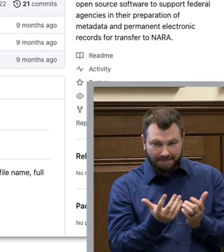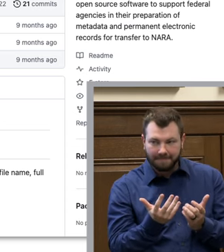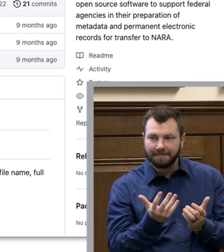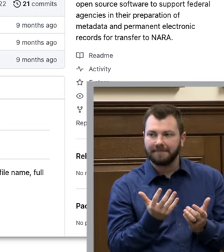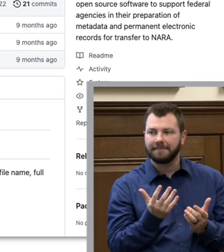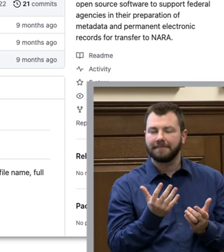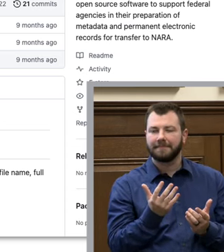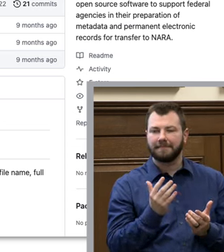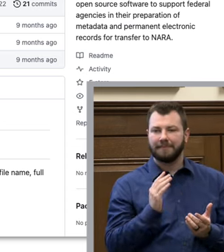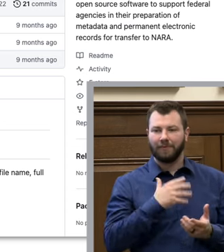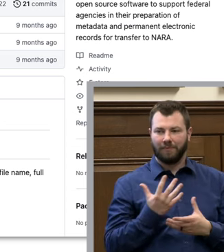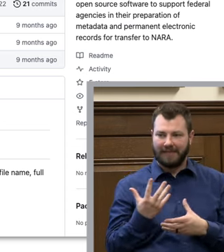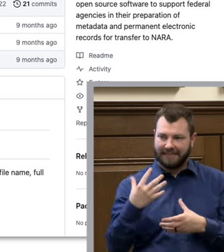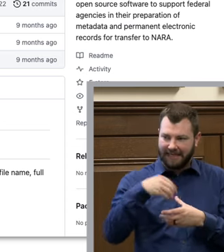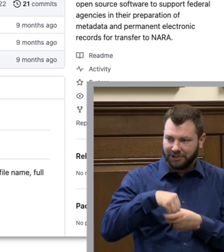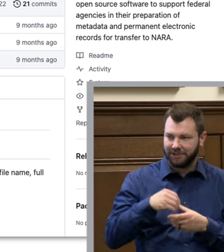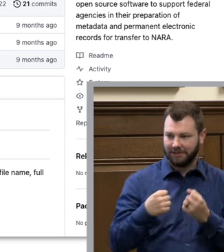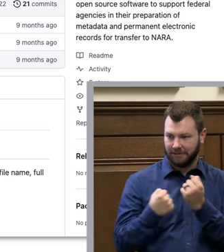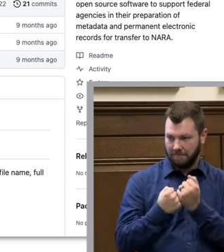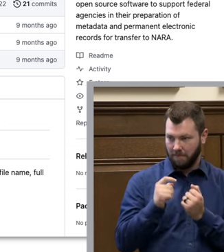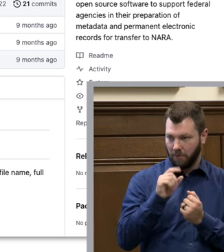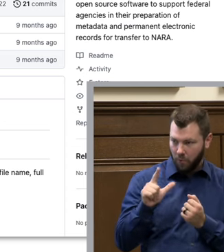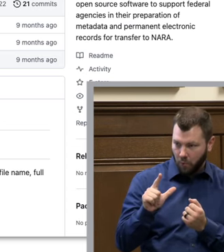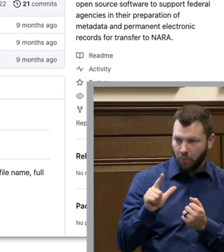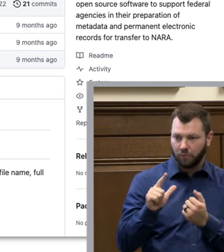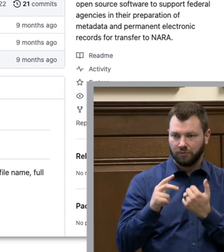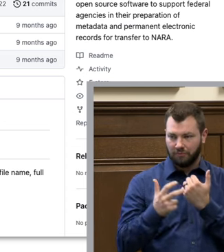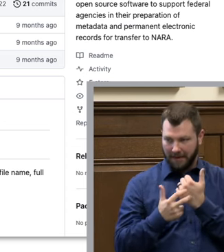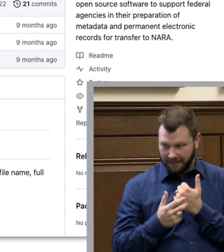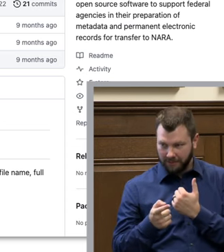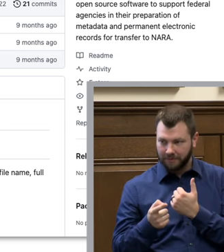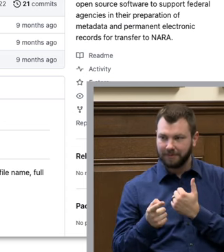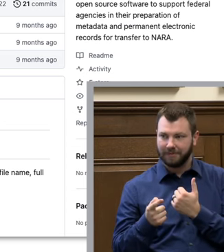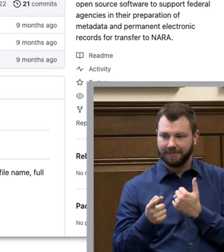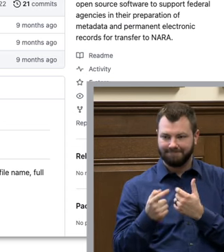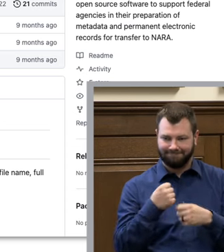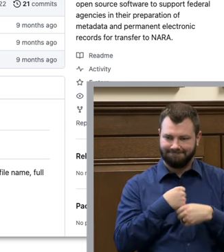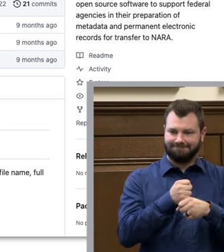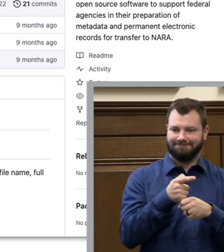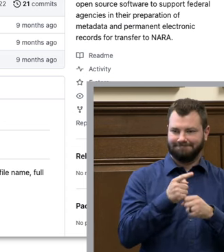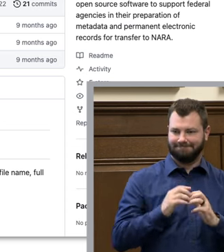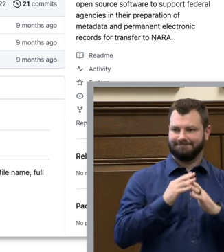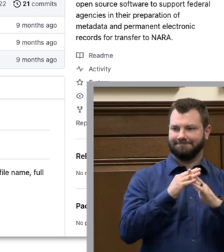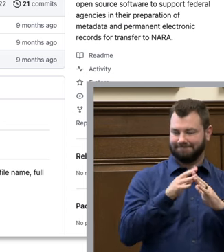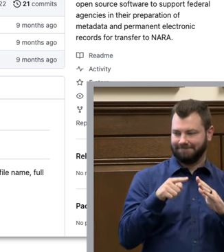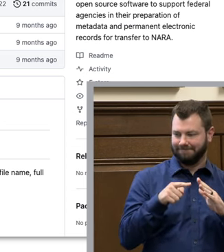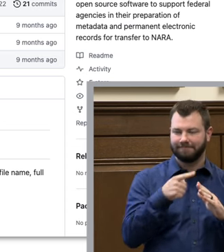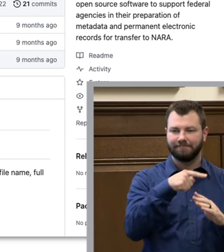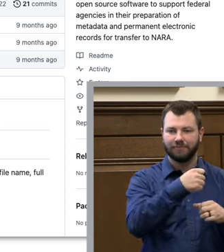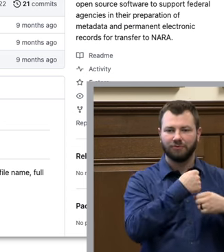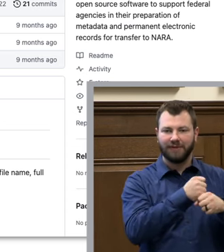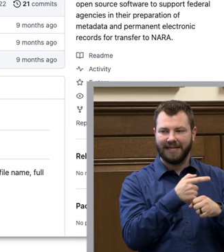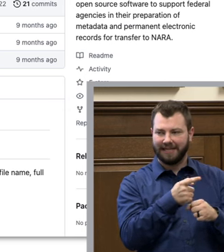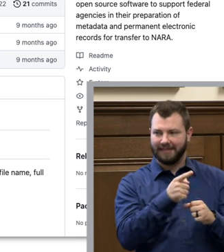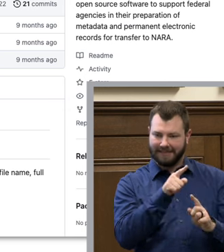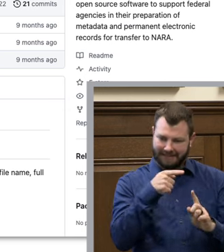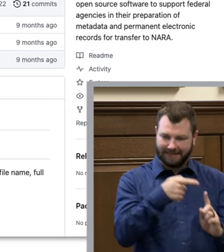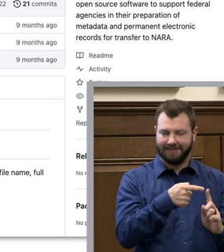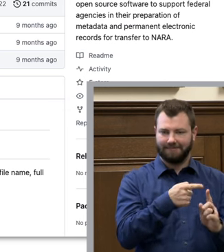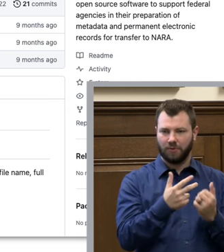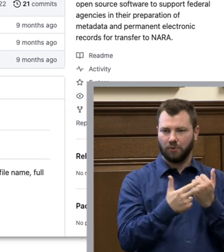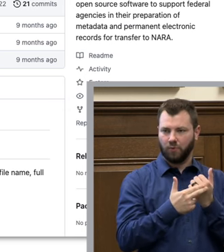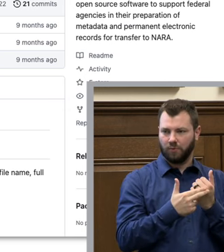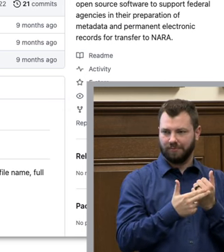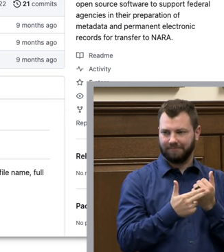our accessioning support tools repository and they created a designated storage space